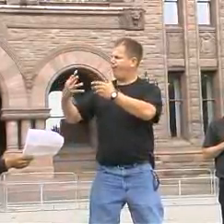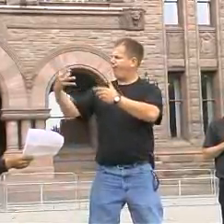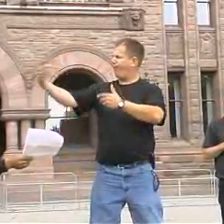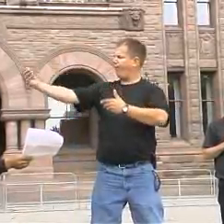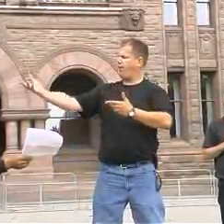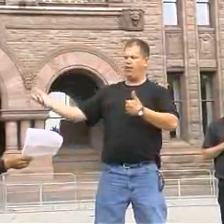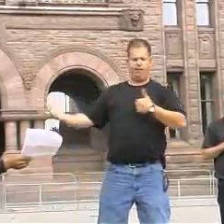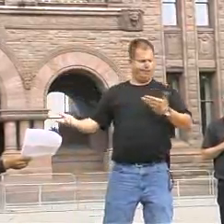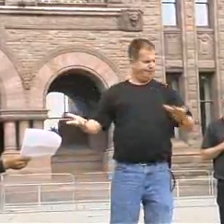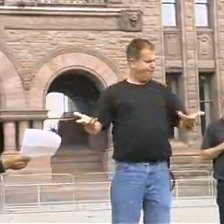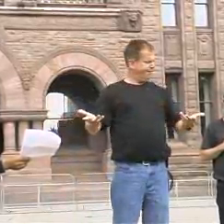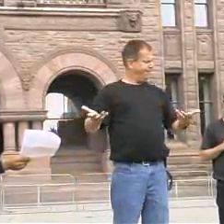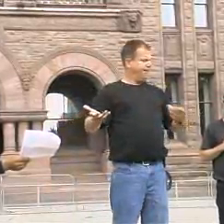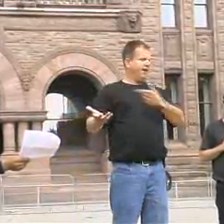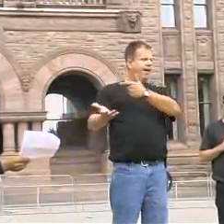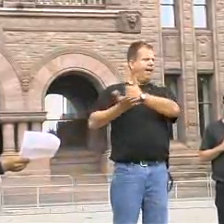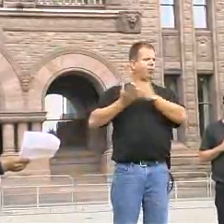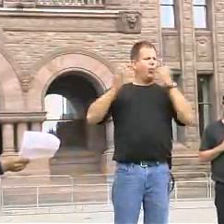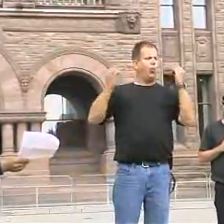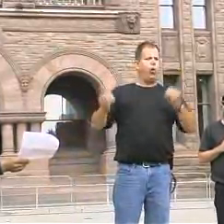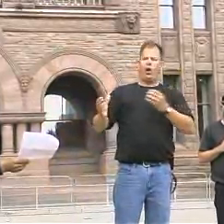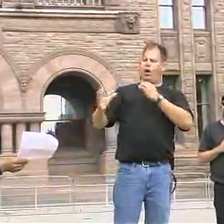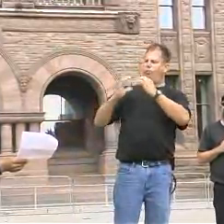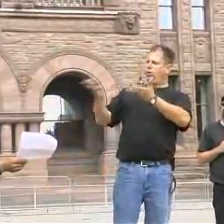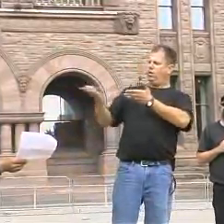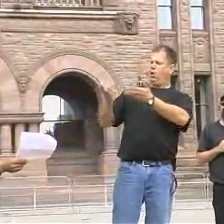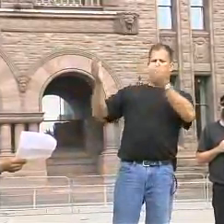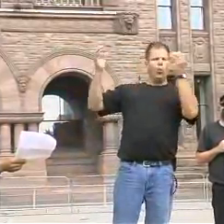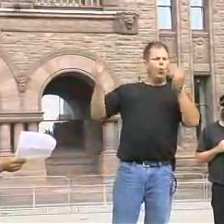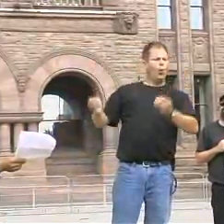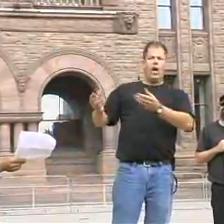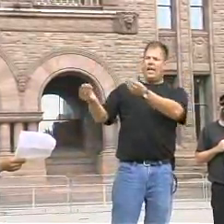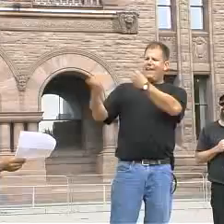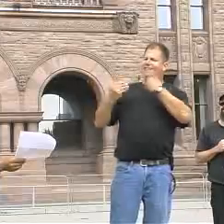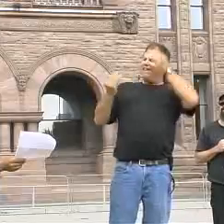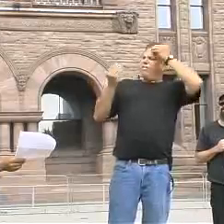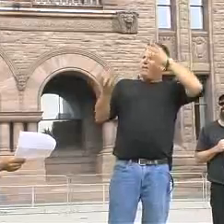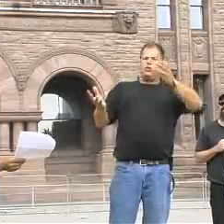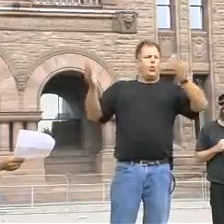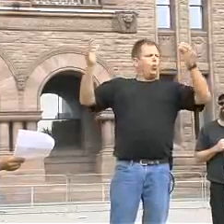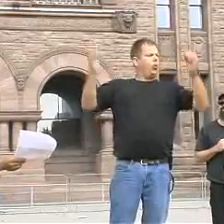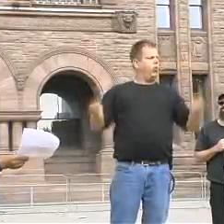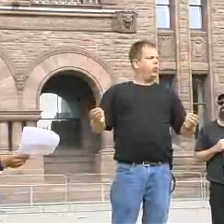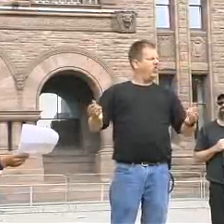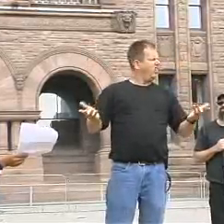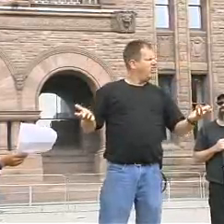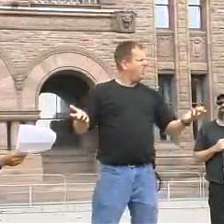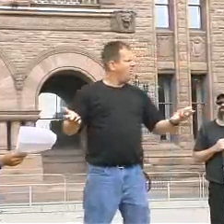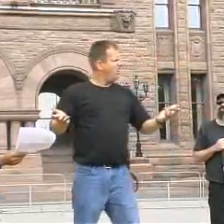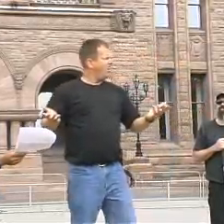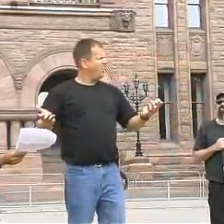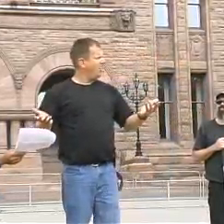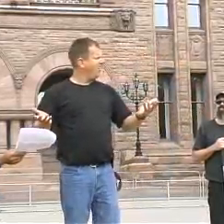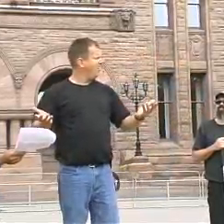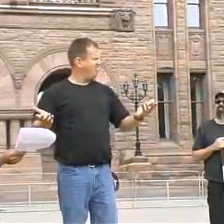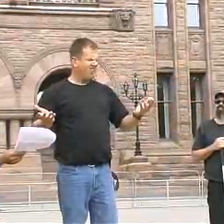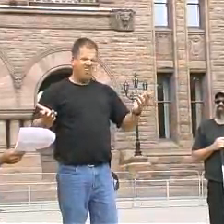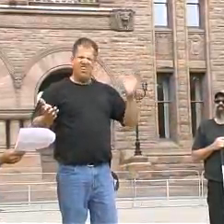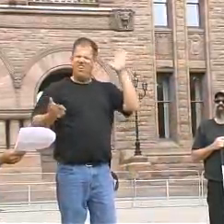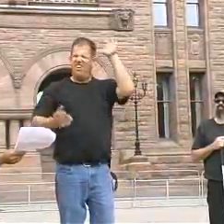attitude? Deaf people. I do as a deaf individual. Politicians make no attempt to give us information. No attempt